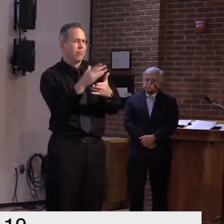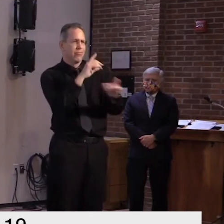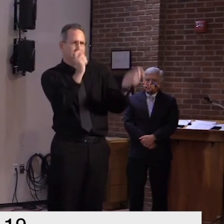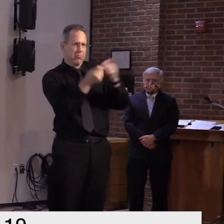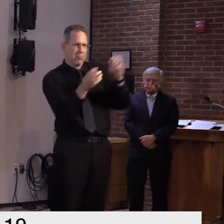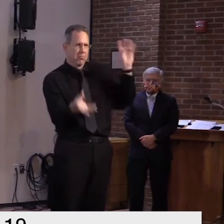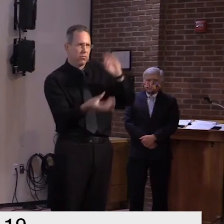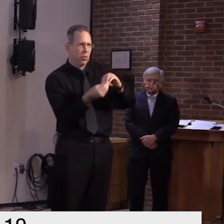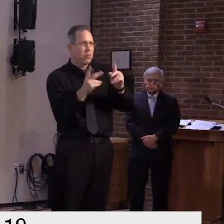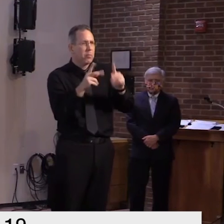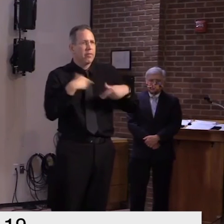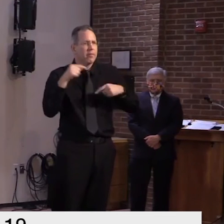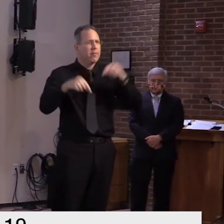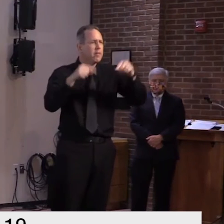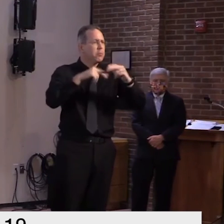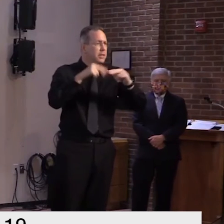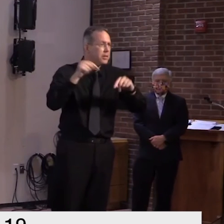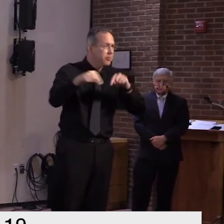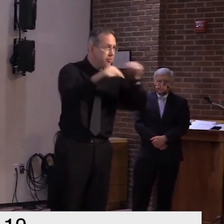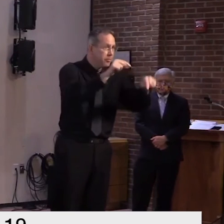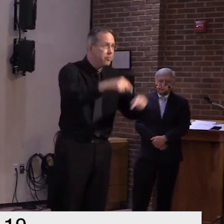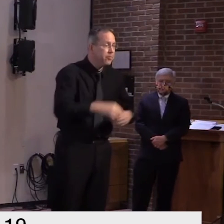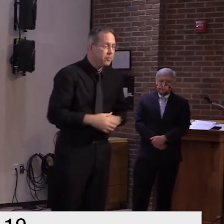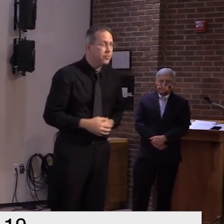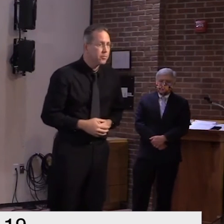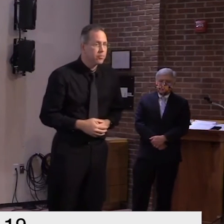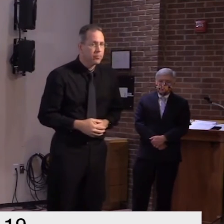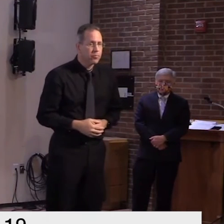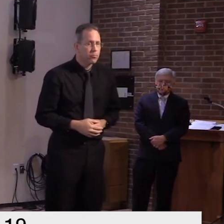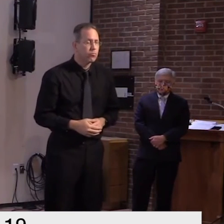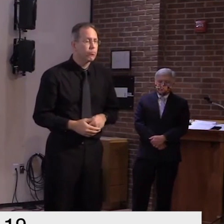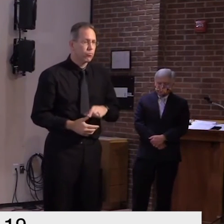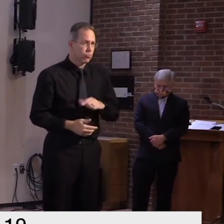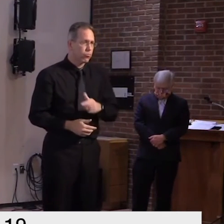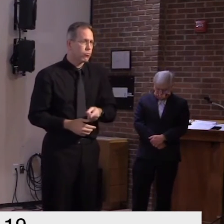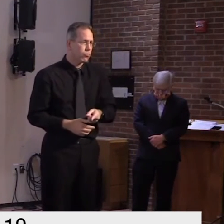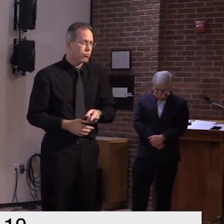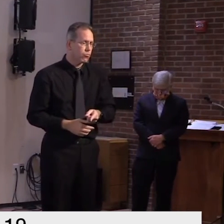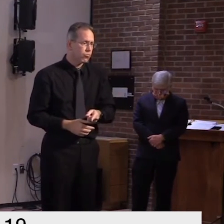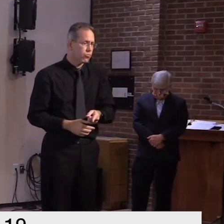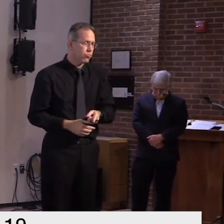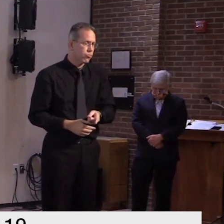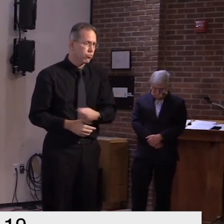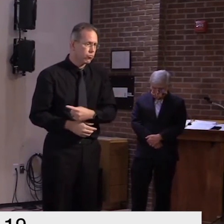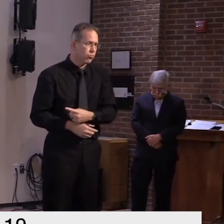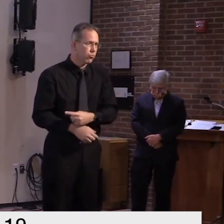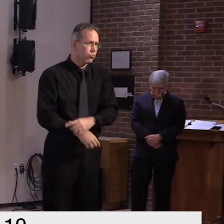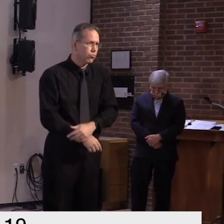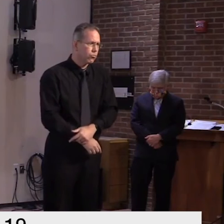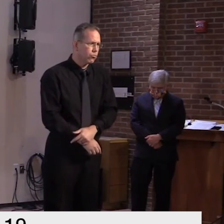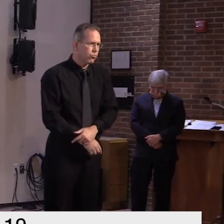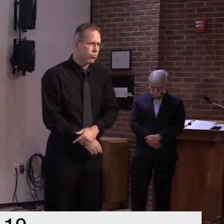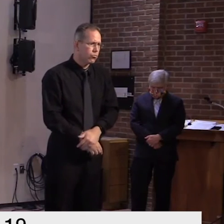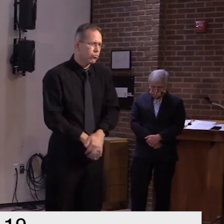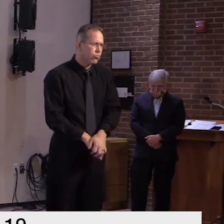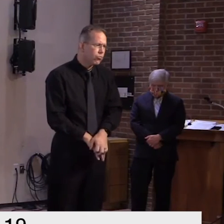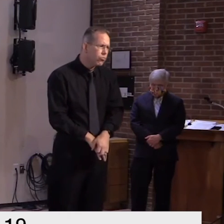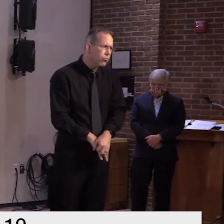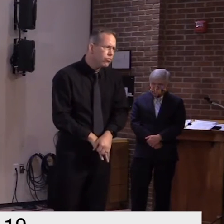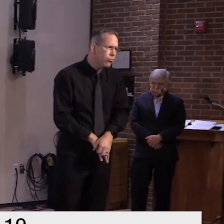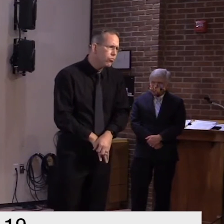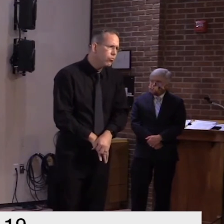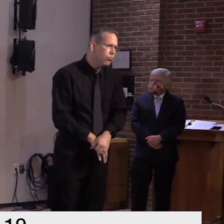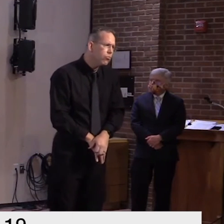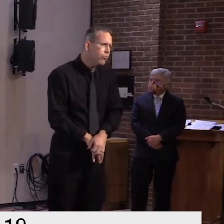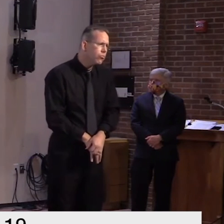all right and and can someone also tell me um up to this point in time is um how many deaths